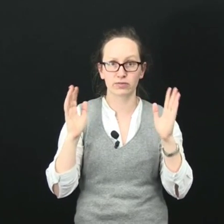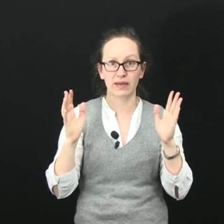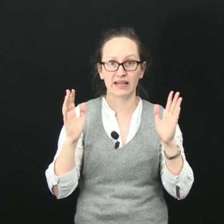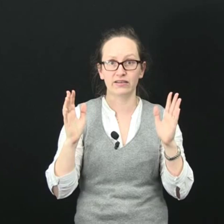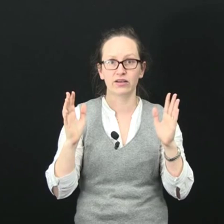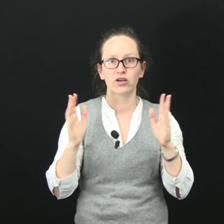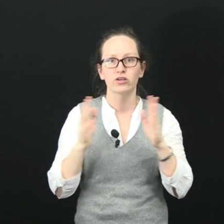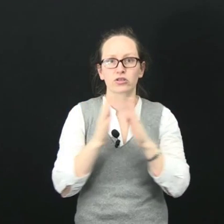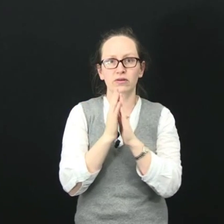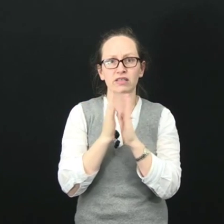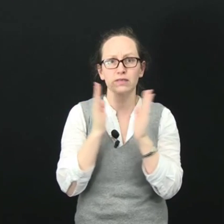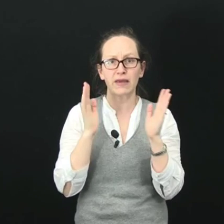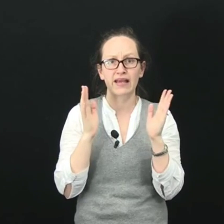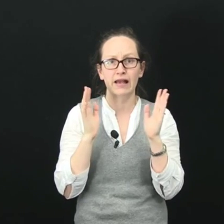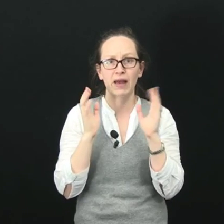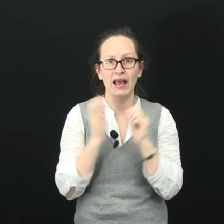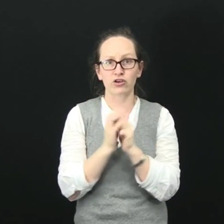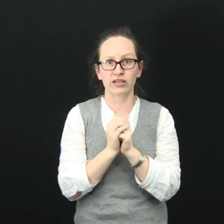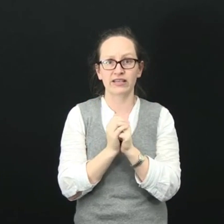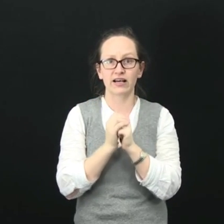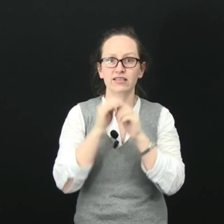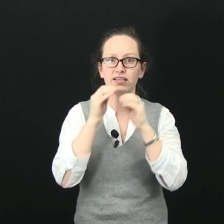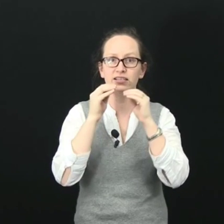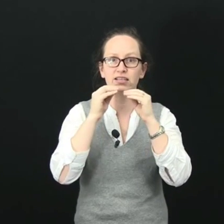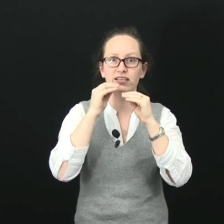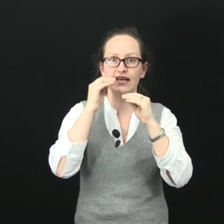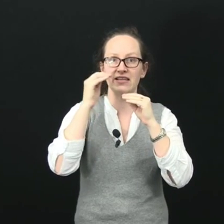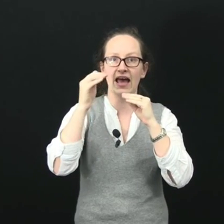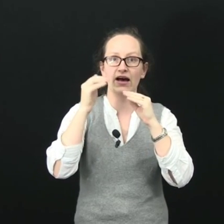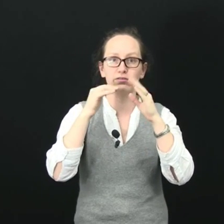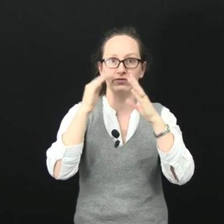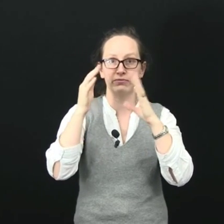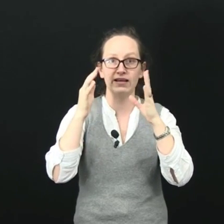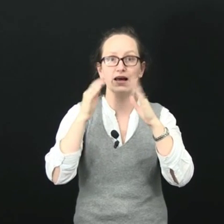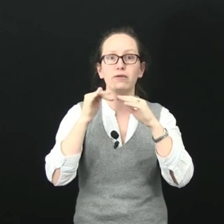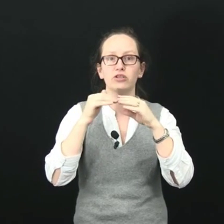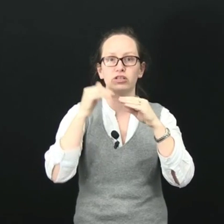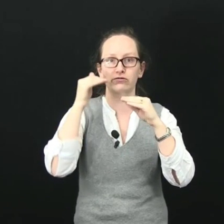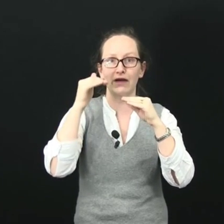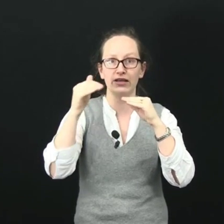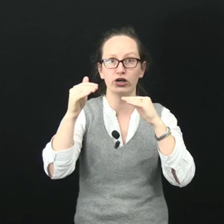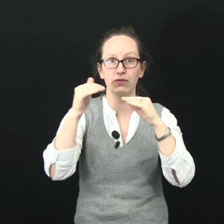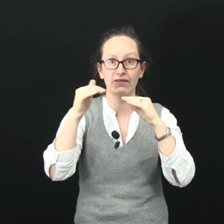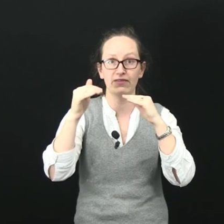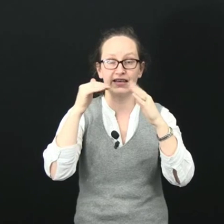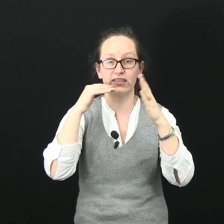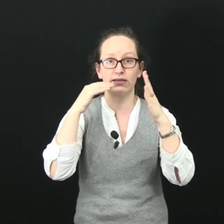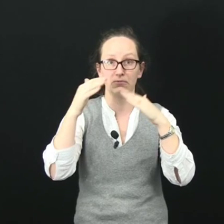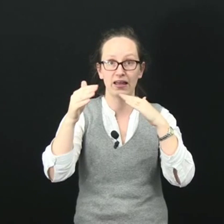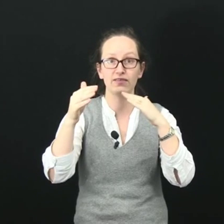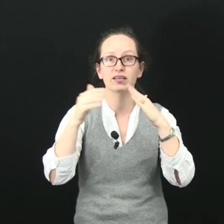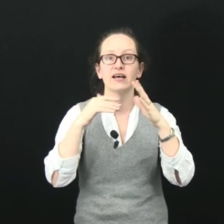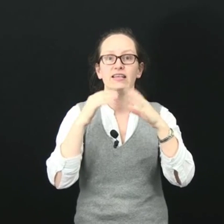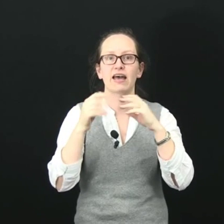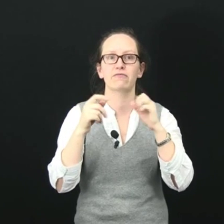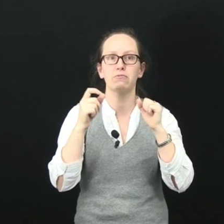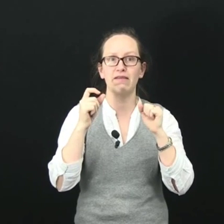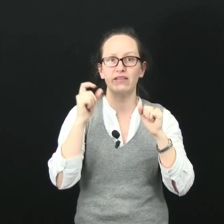speed. So what a speed camera actually does is it sends out radar, which is radio wavelength waves. They have a wavelength